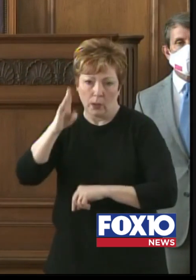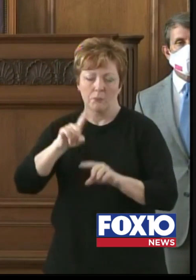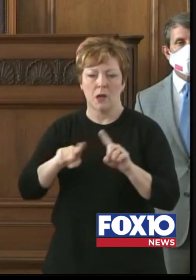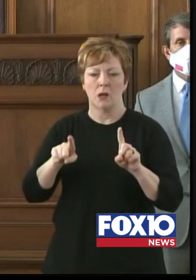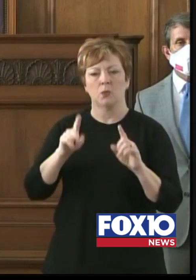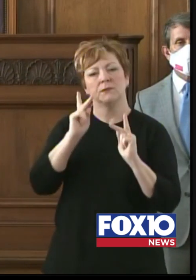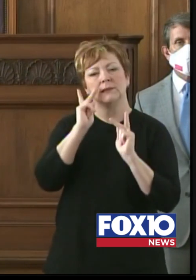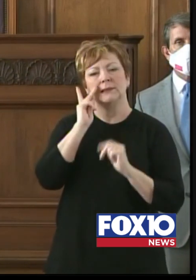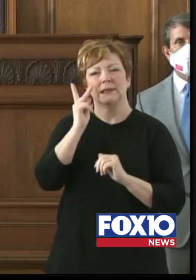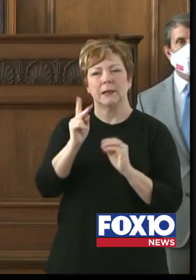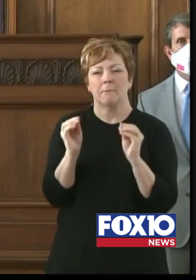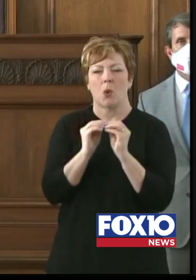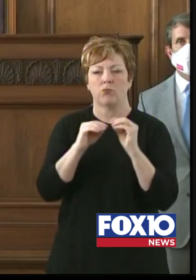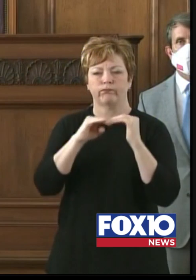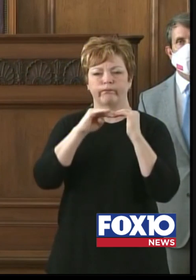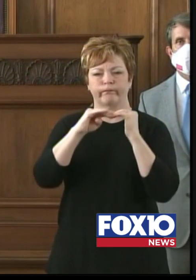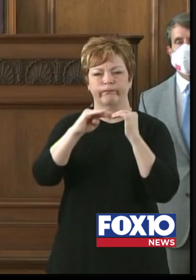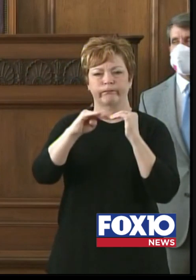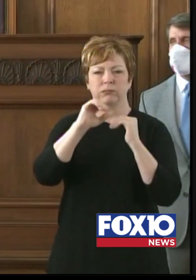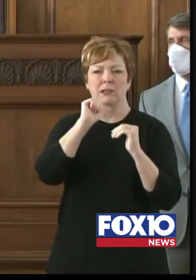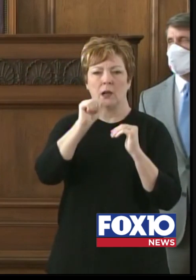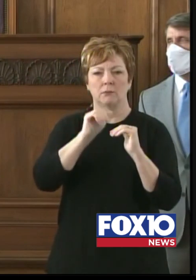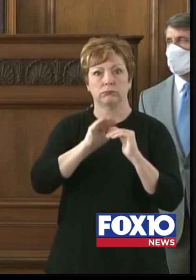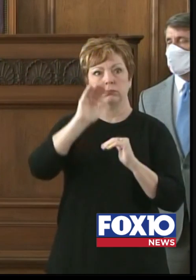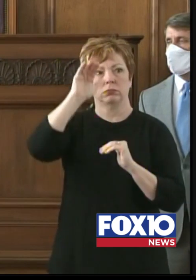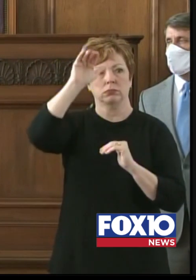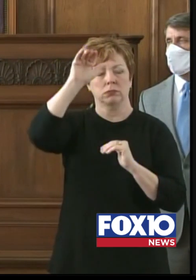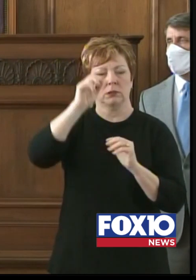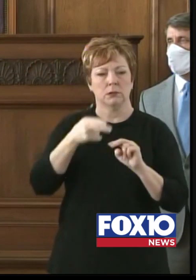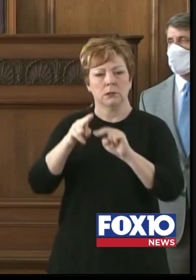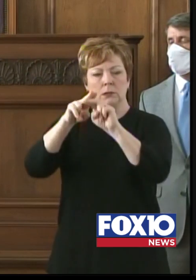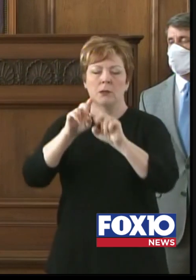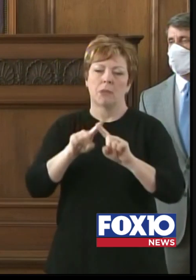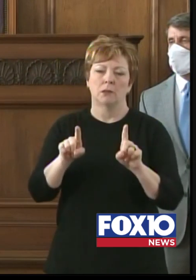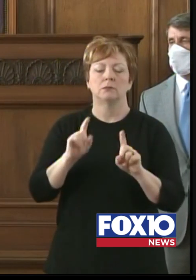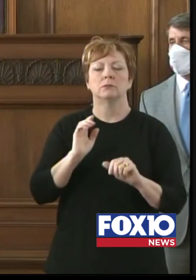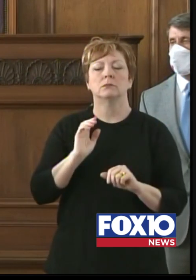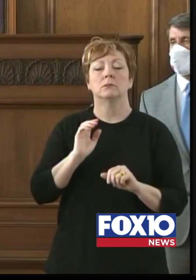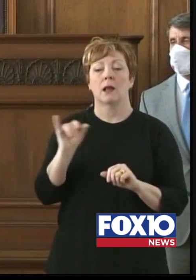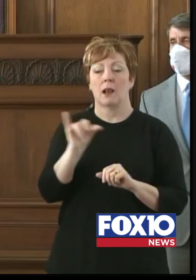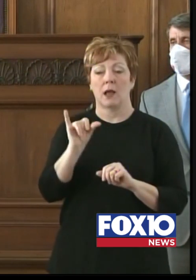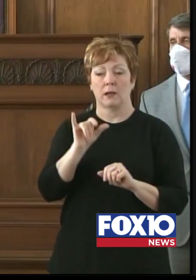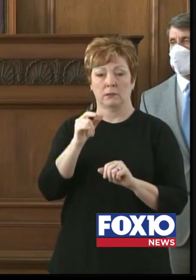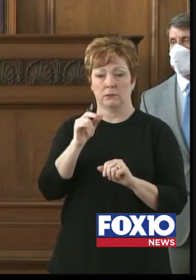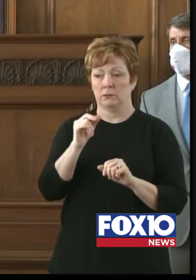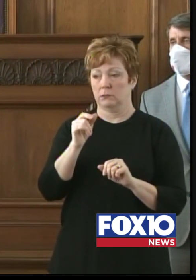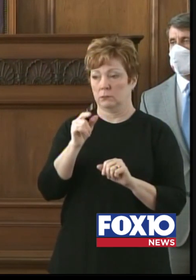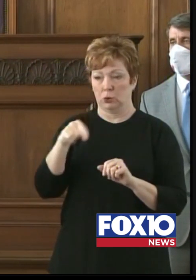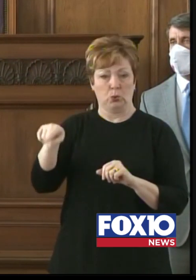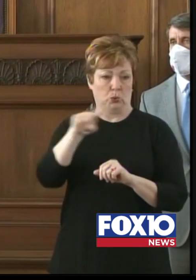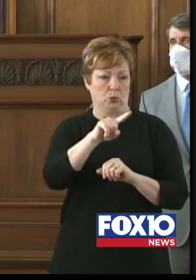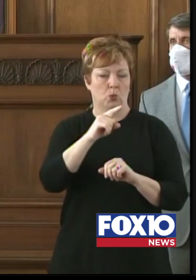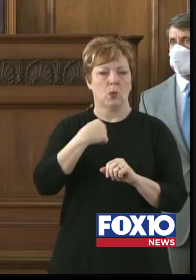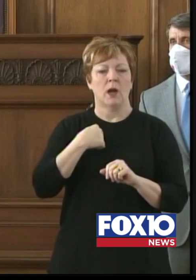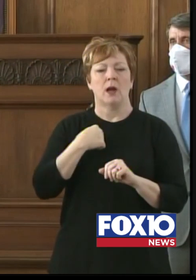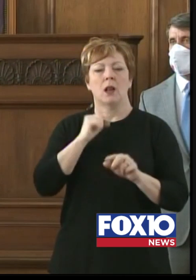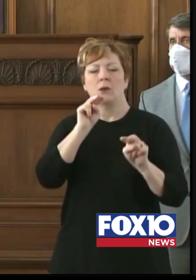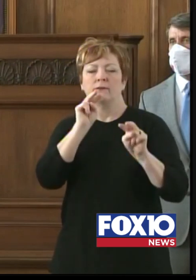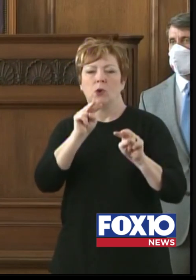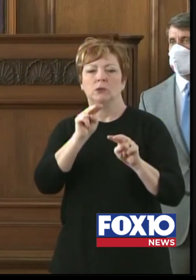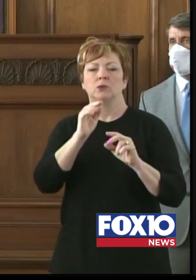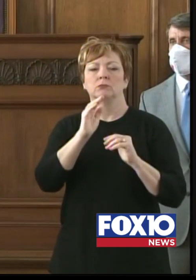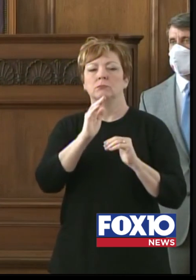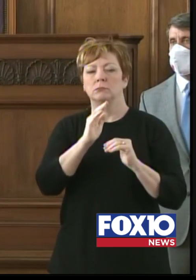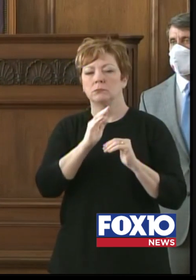cases. Like everyone else, I look forward to easing back into our routines with